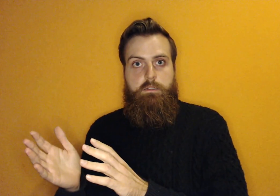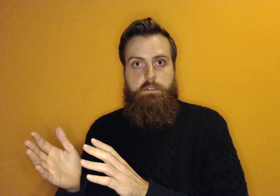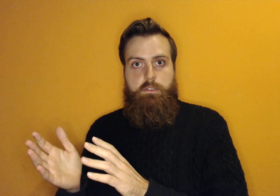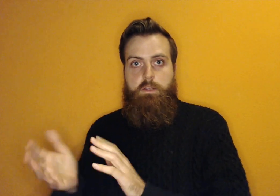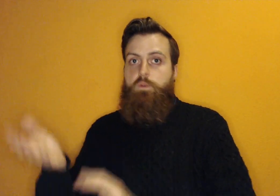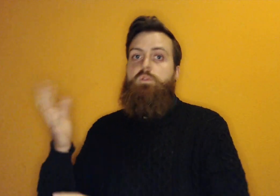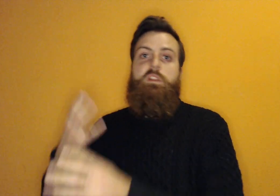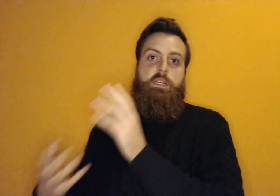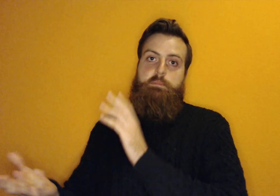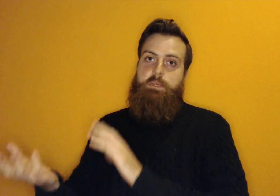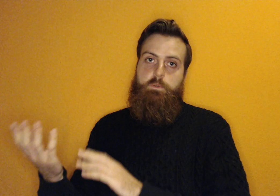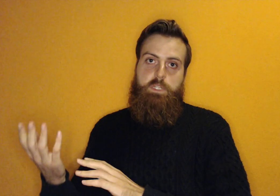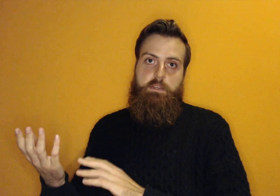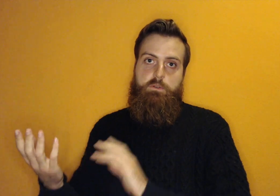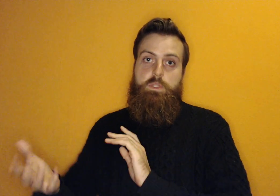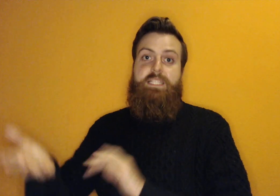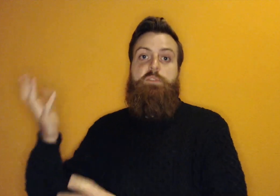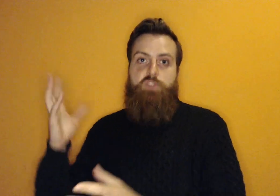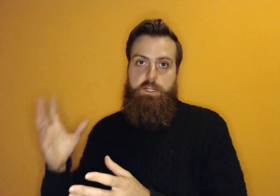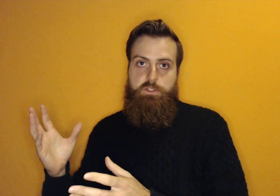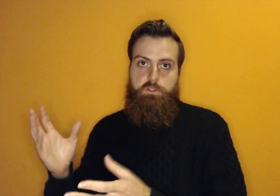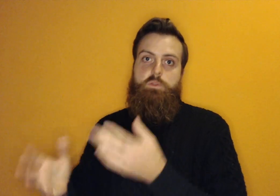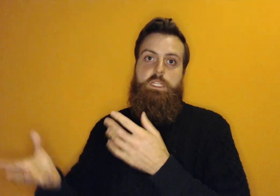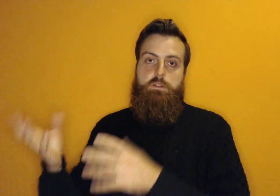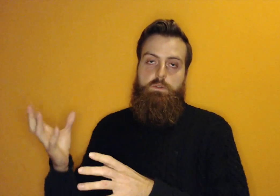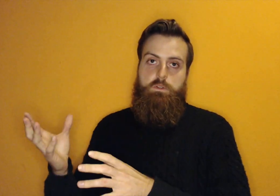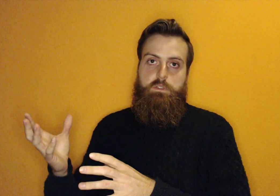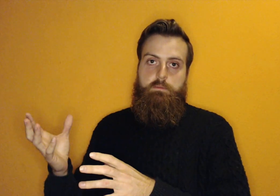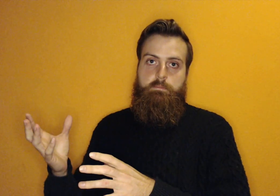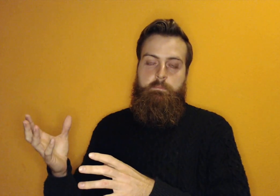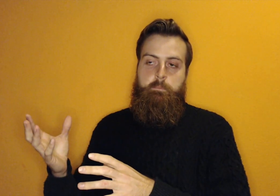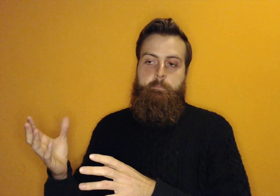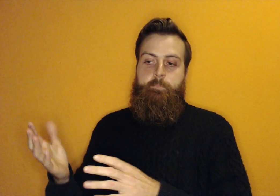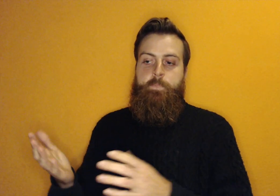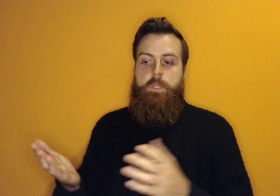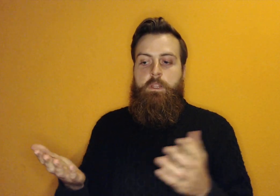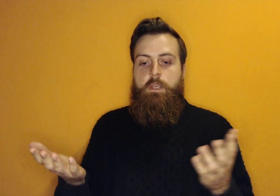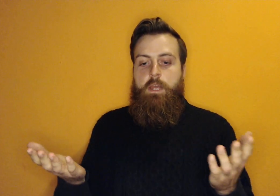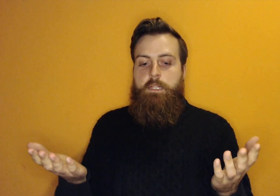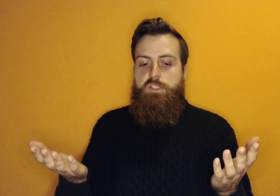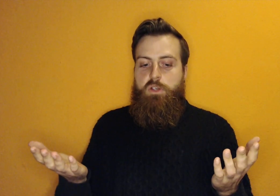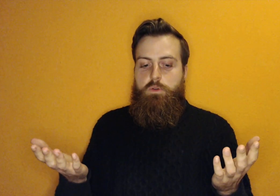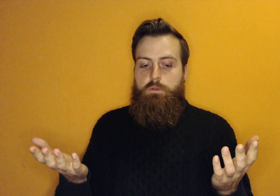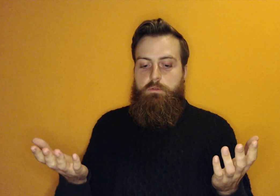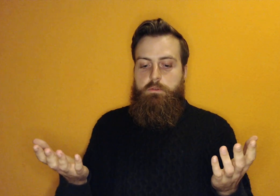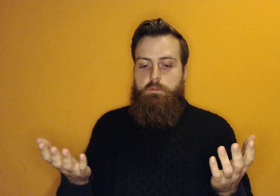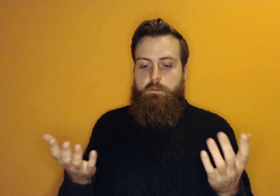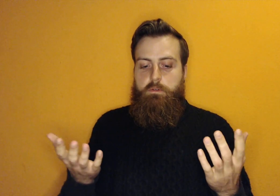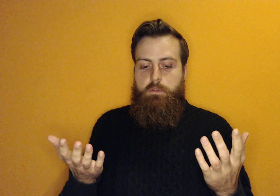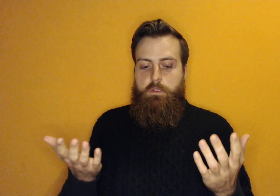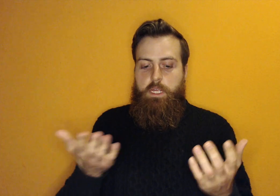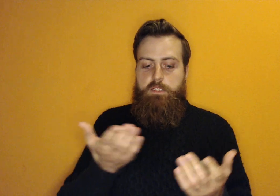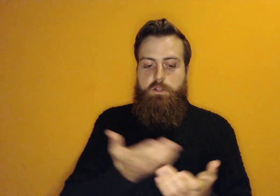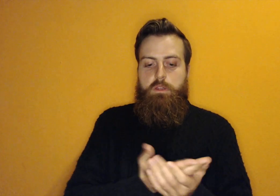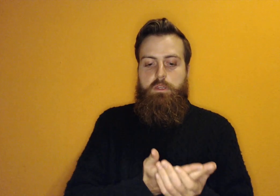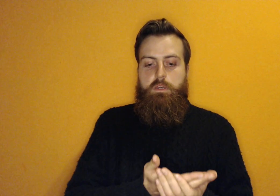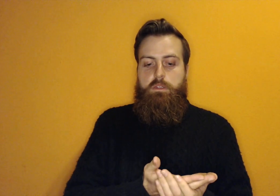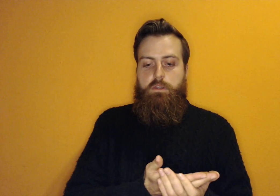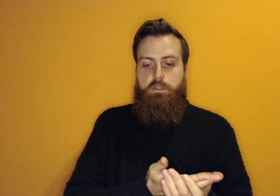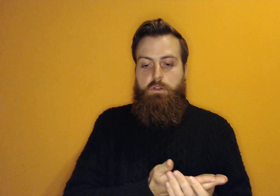you have all the things people say, all these abstractions, all these thoughts. And so it's not that you can